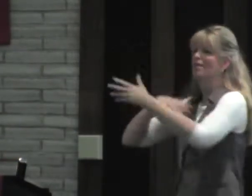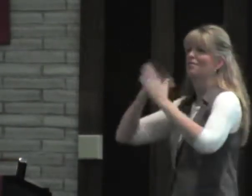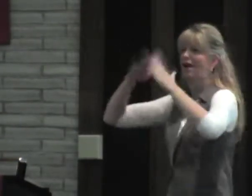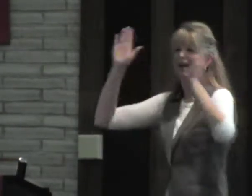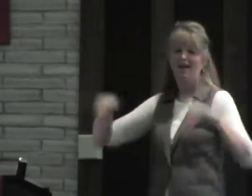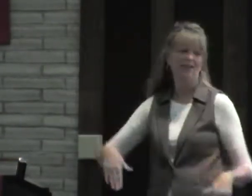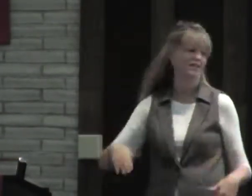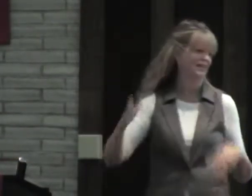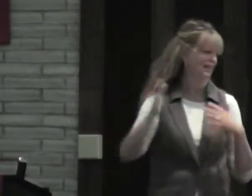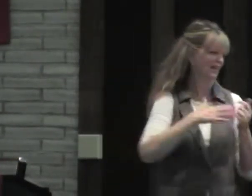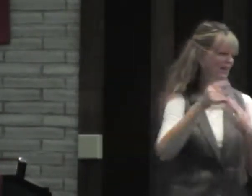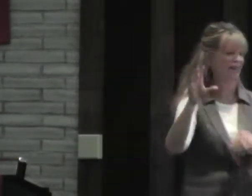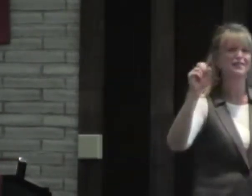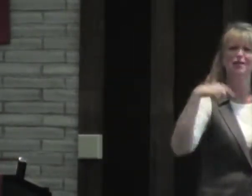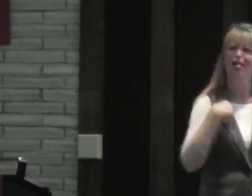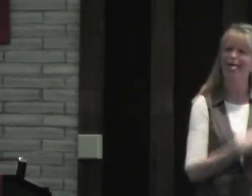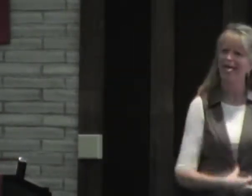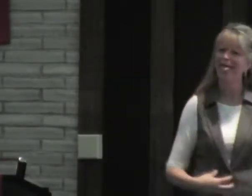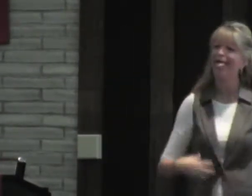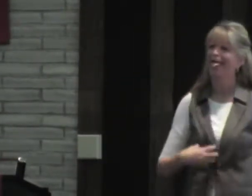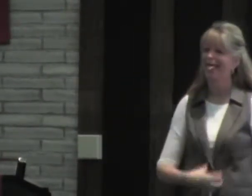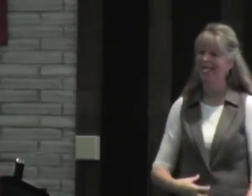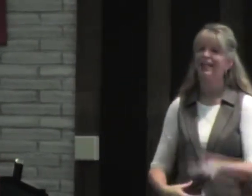I always unplug things at my house. But anyway, so.